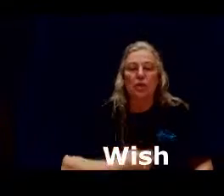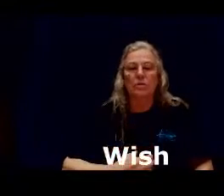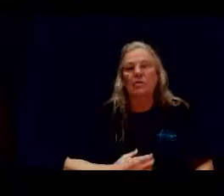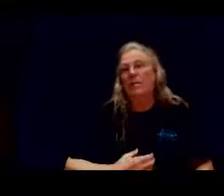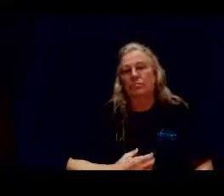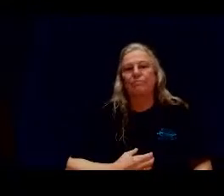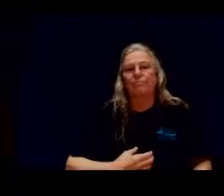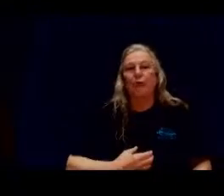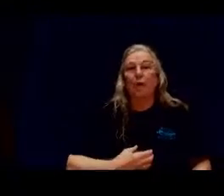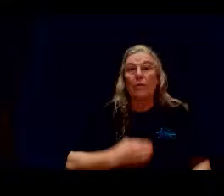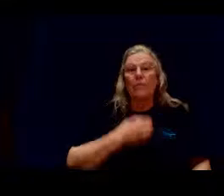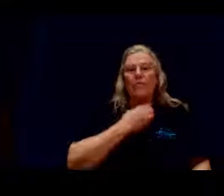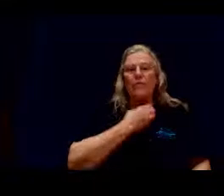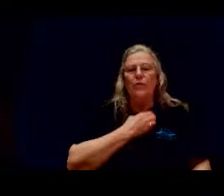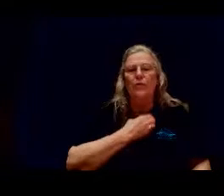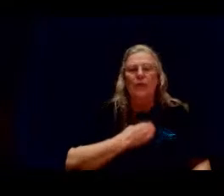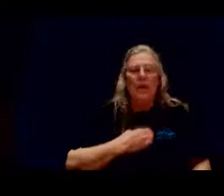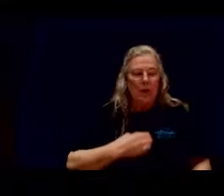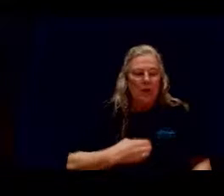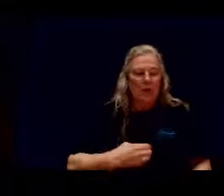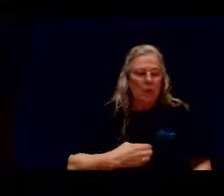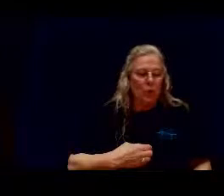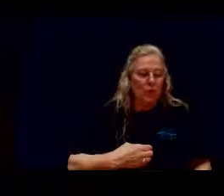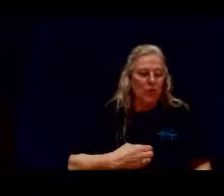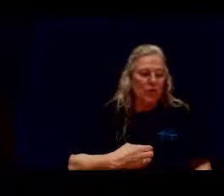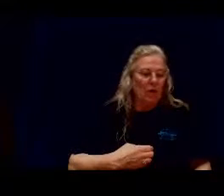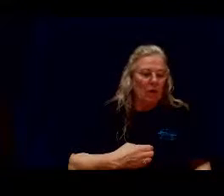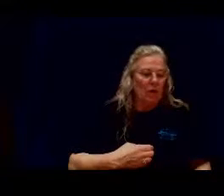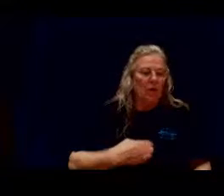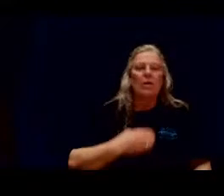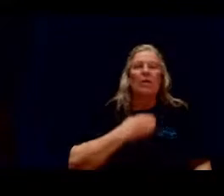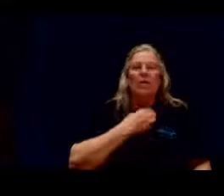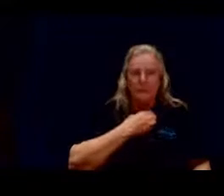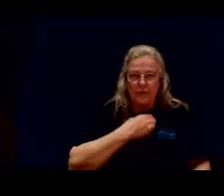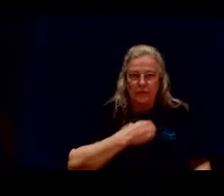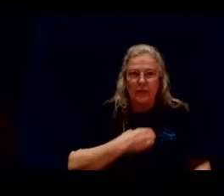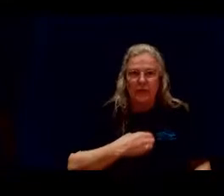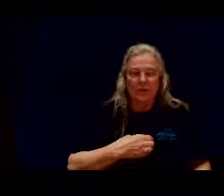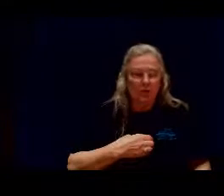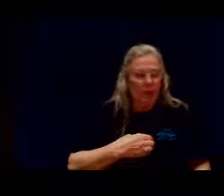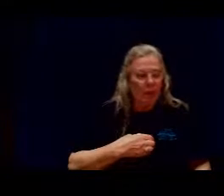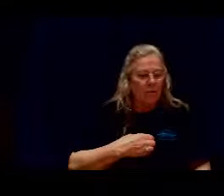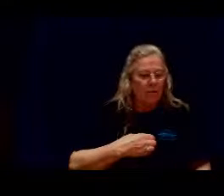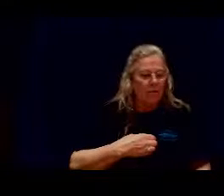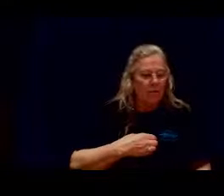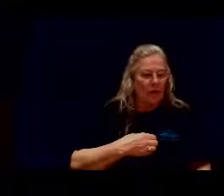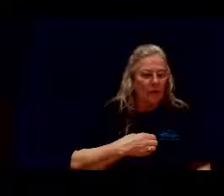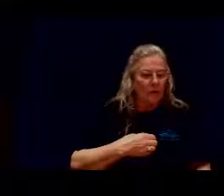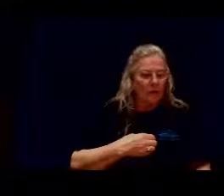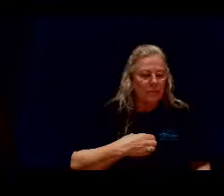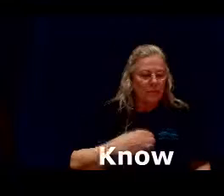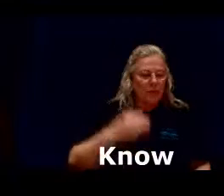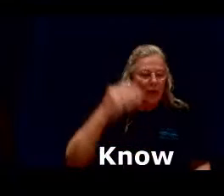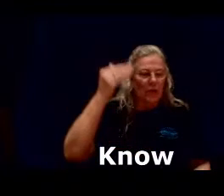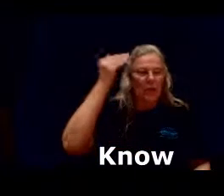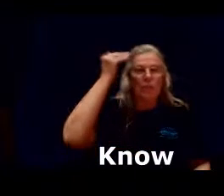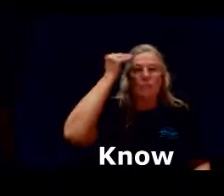chunk like you're hungry for food but your wishes are also things that you're hungry for no